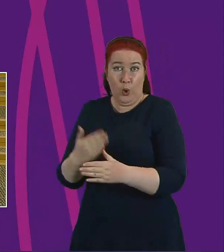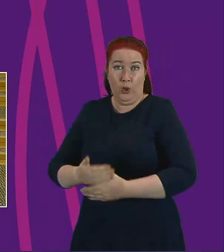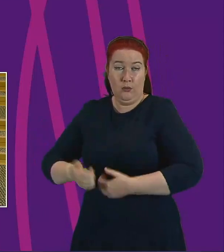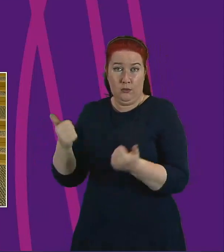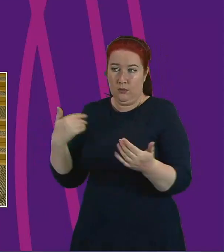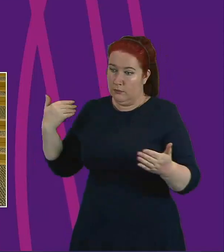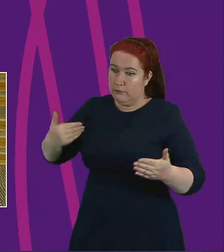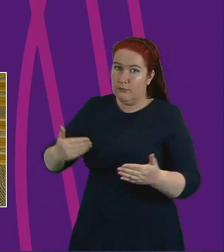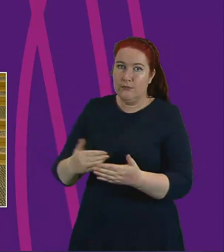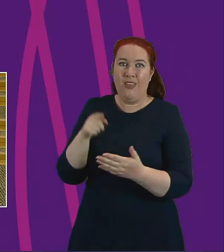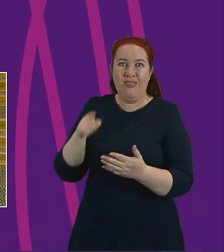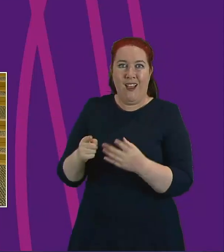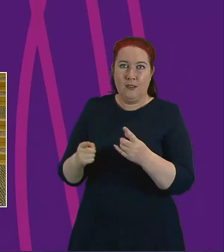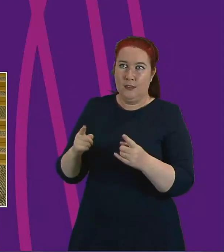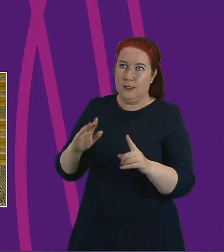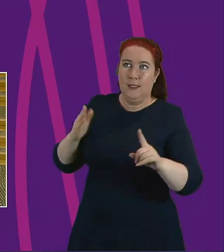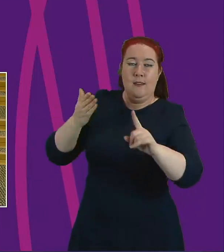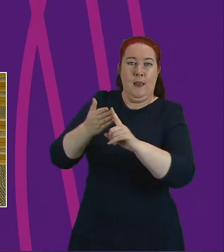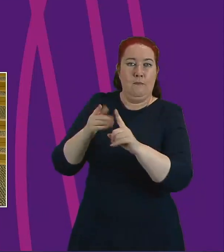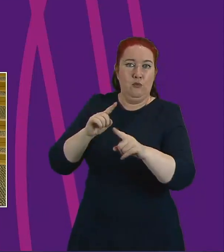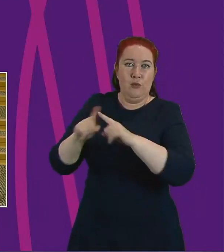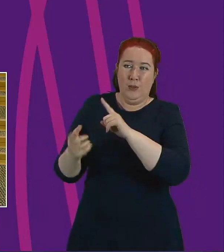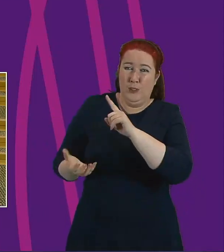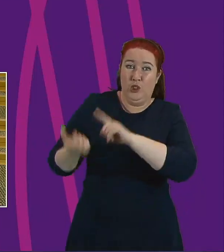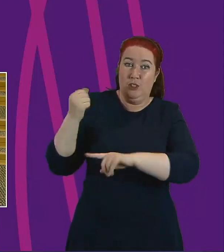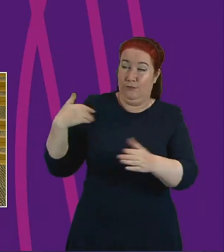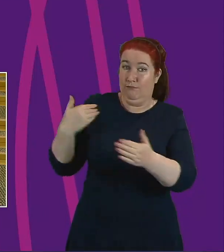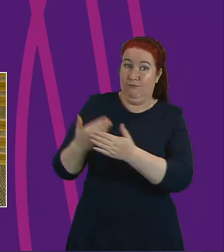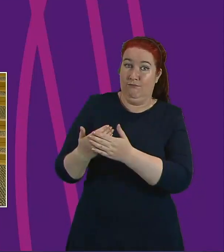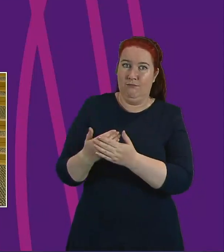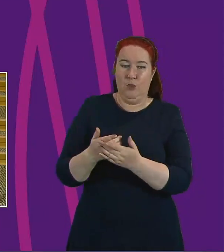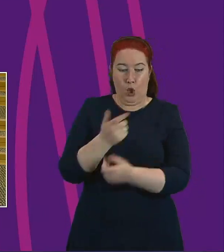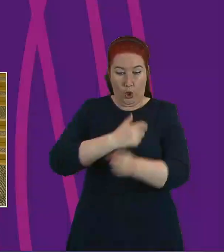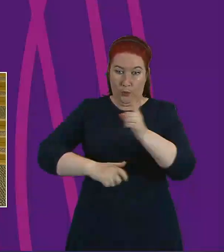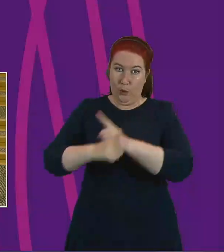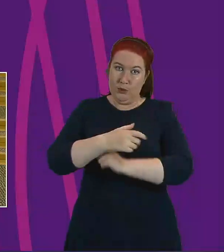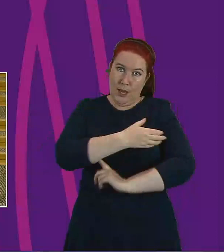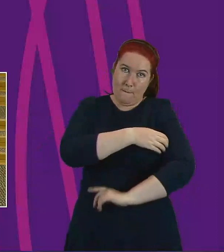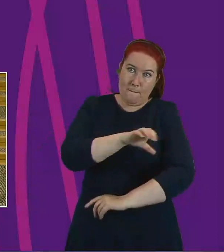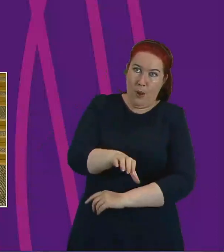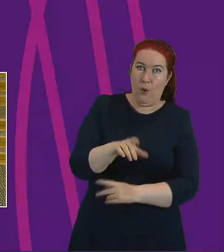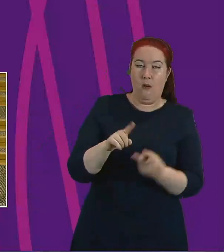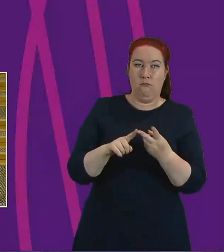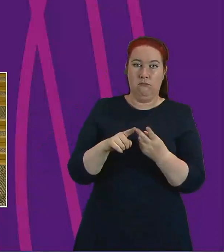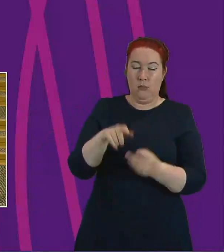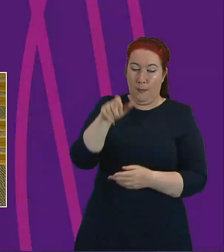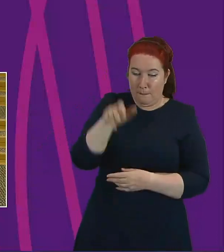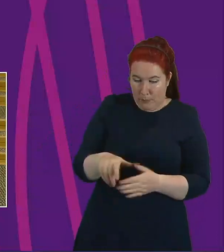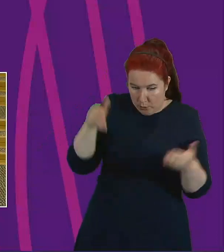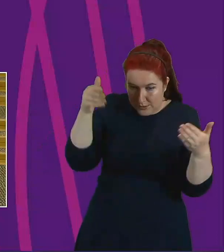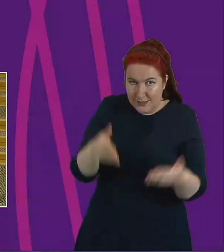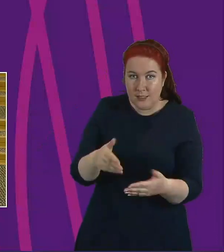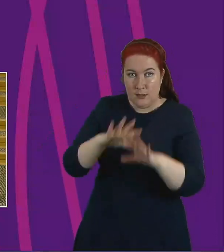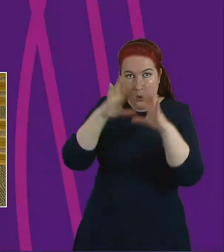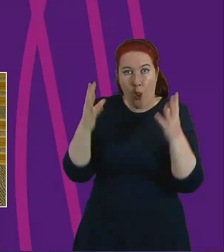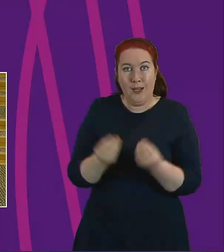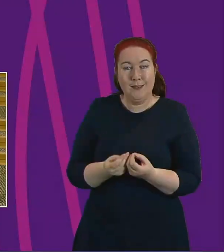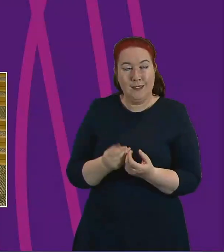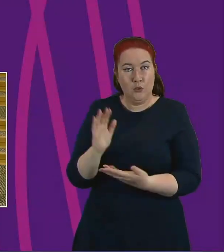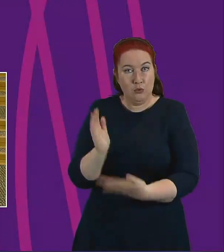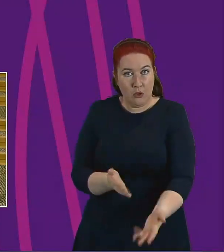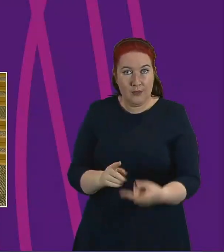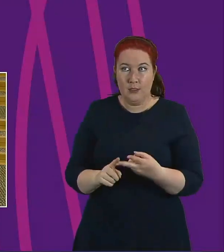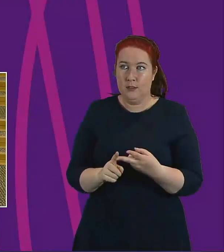we have been endeavouring to achieve for some time. Empowered communities, person-centred and holistic services, a focus on